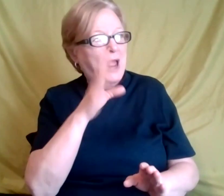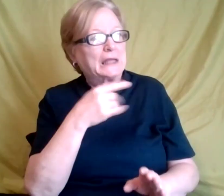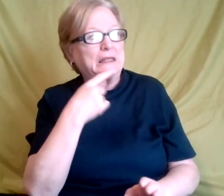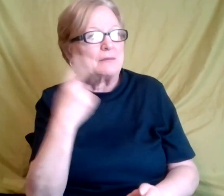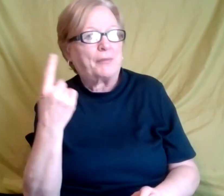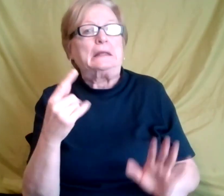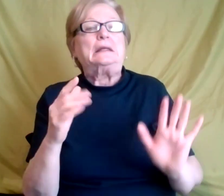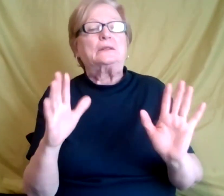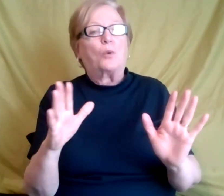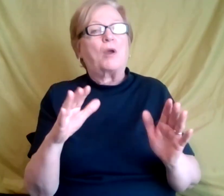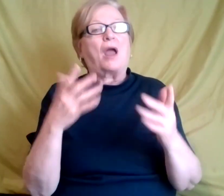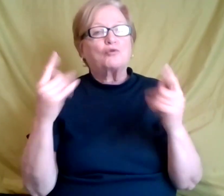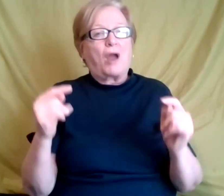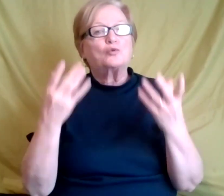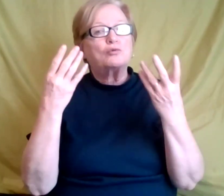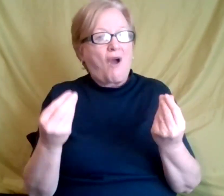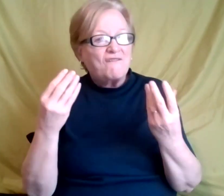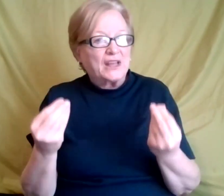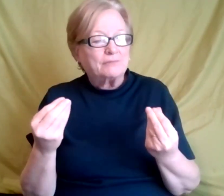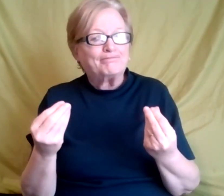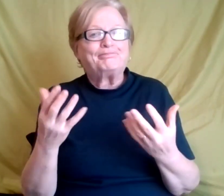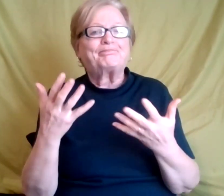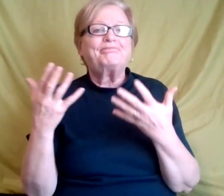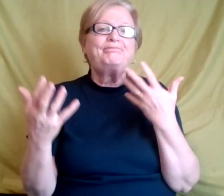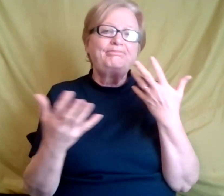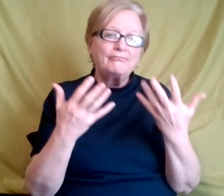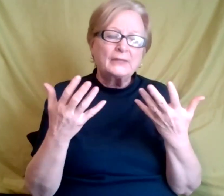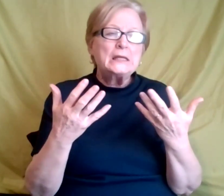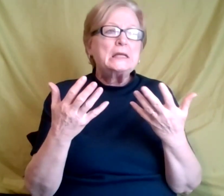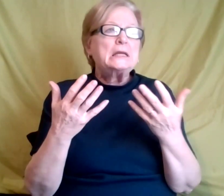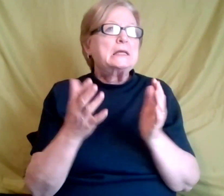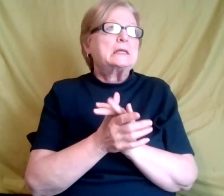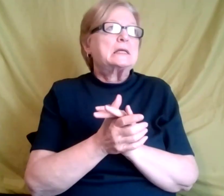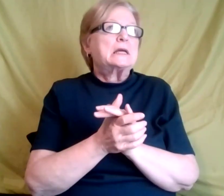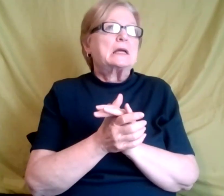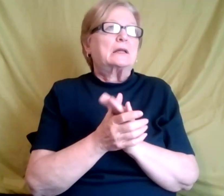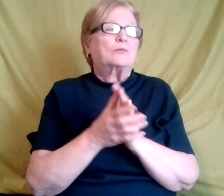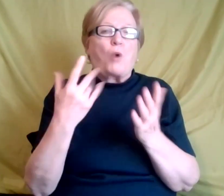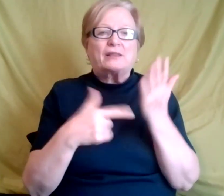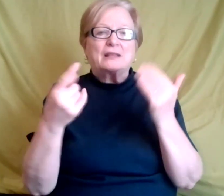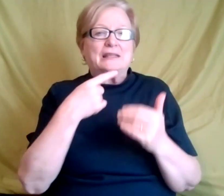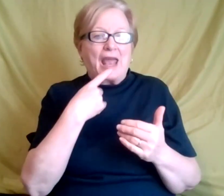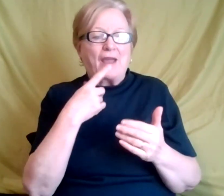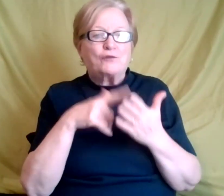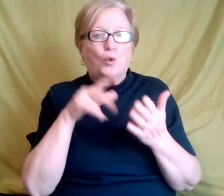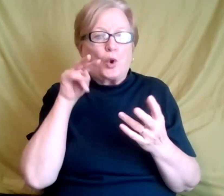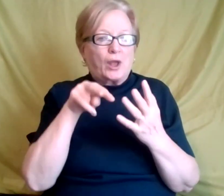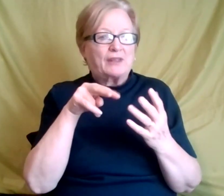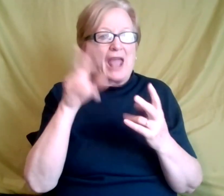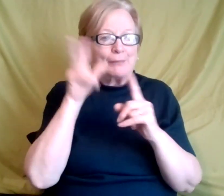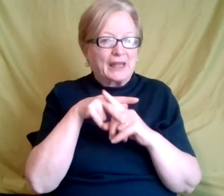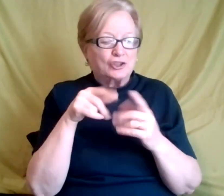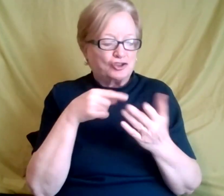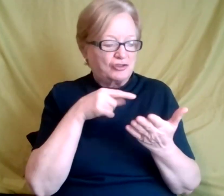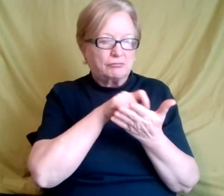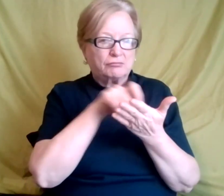so, um, again, if you're, you know, if you look at the applications and they ask you, you